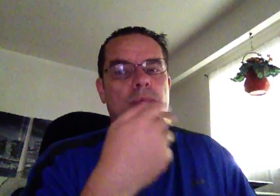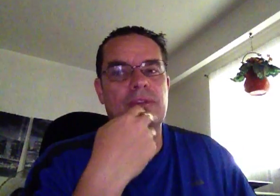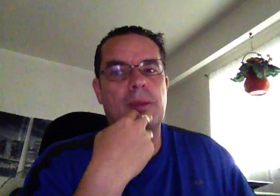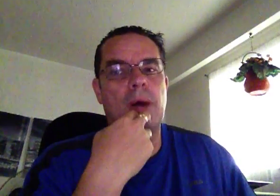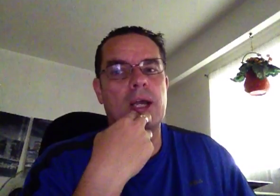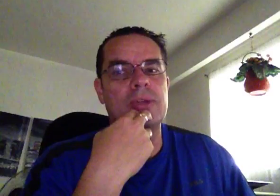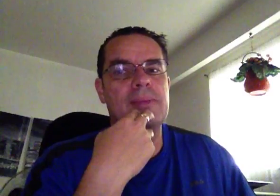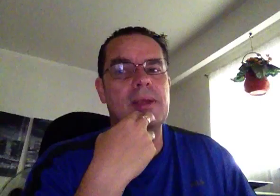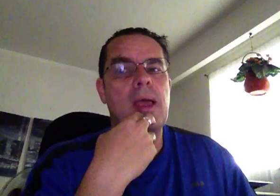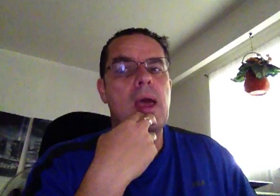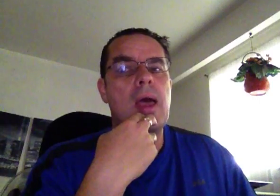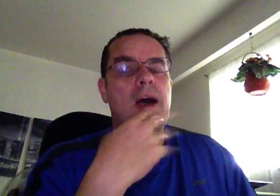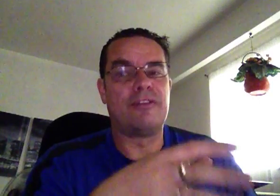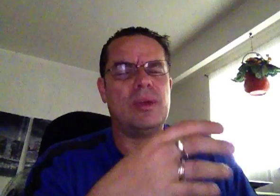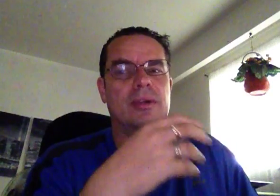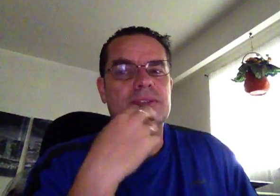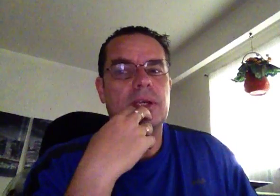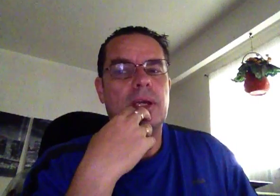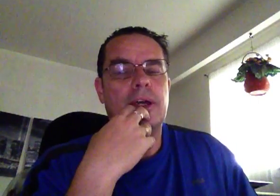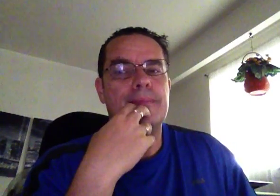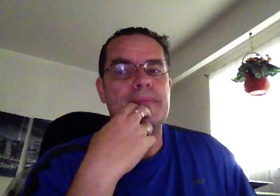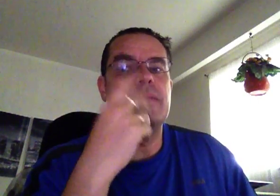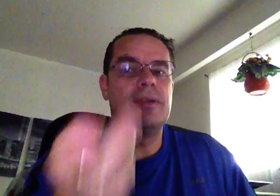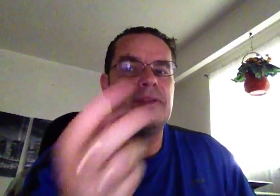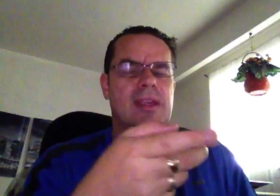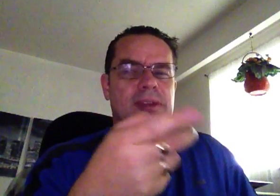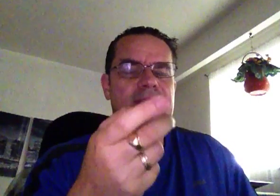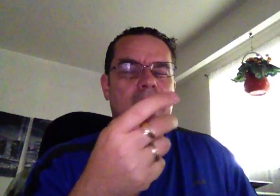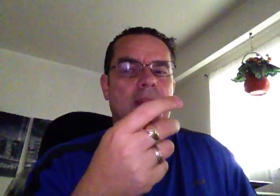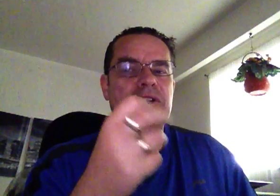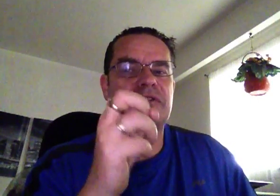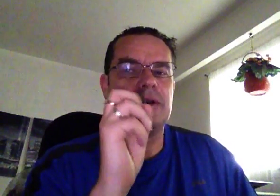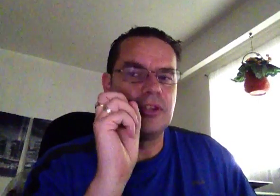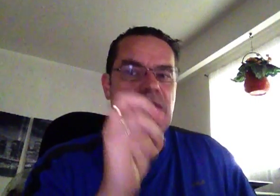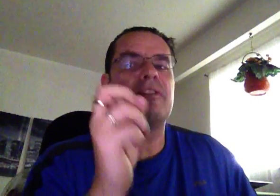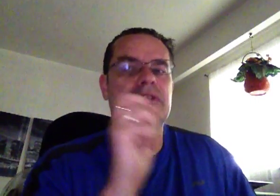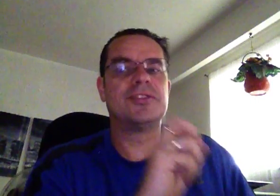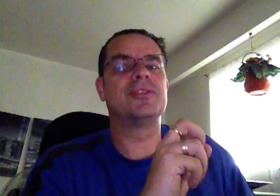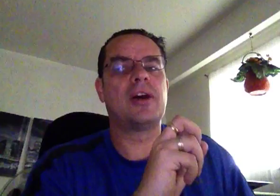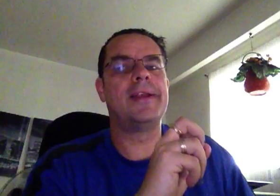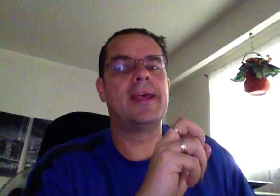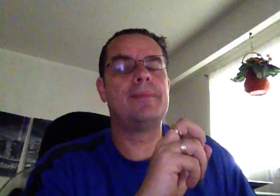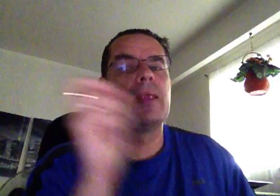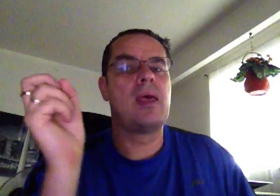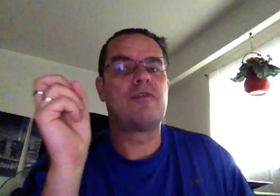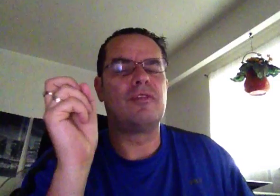with MongoDB for Windows. And the other thing is on the technology front, the Java versus the .NET, for